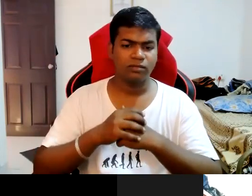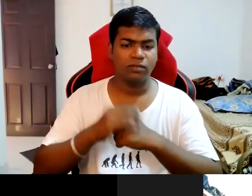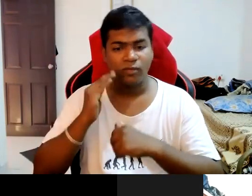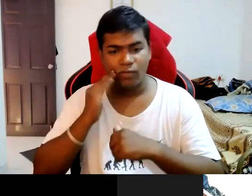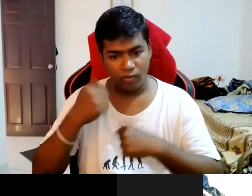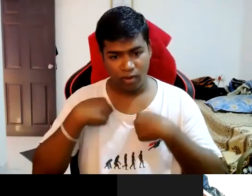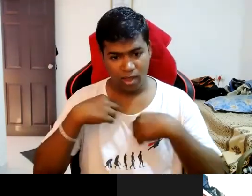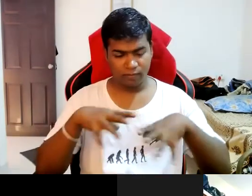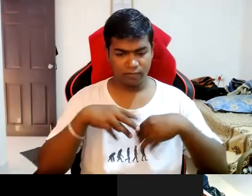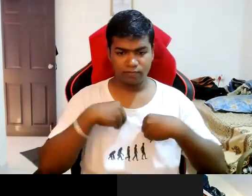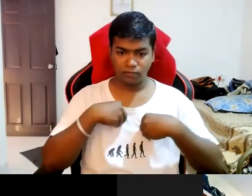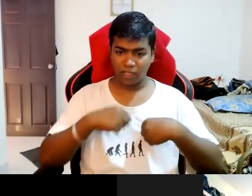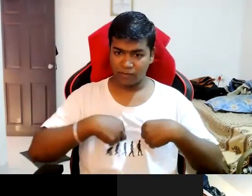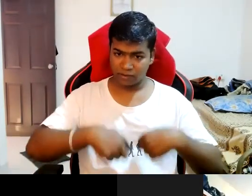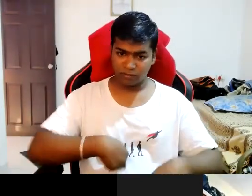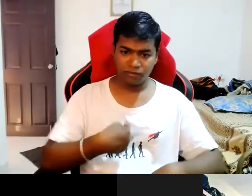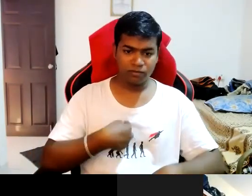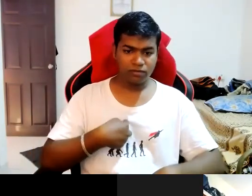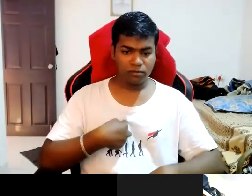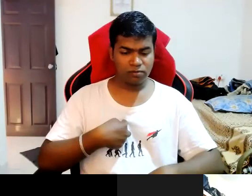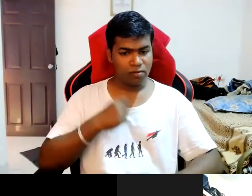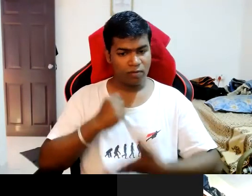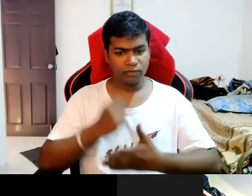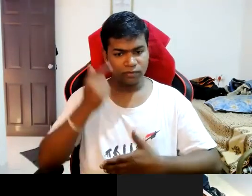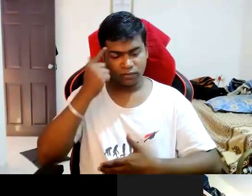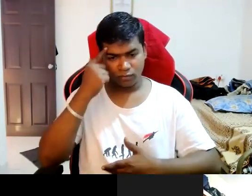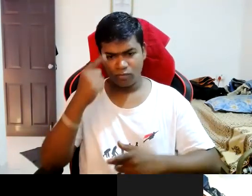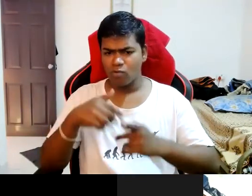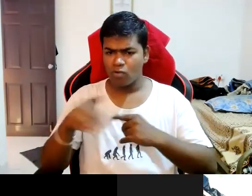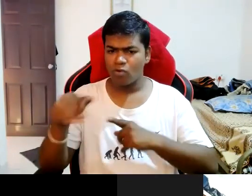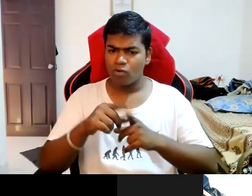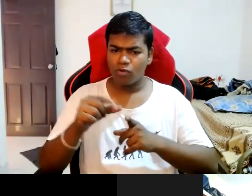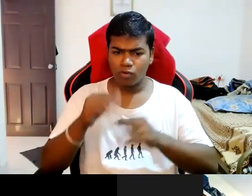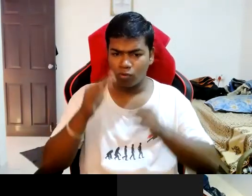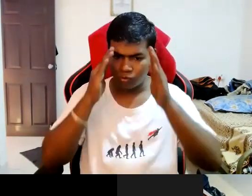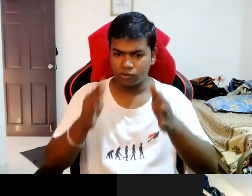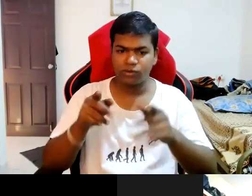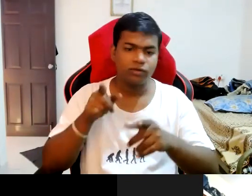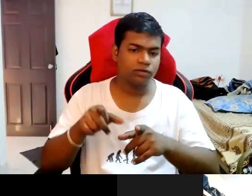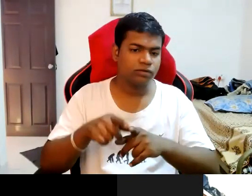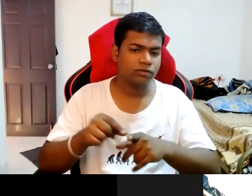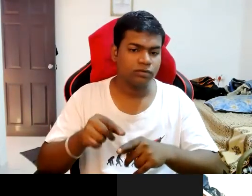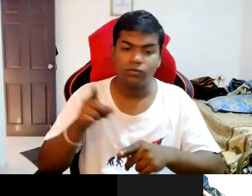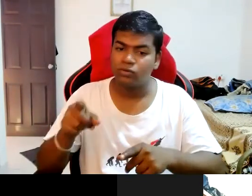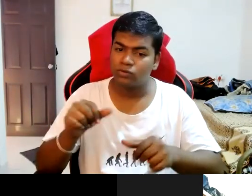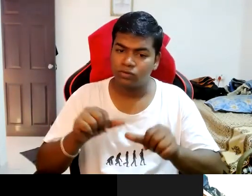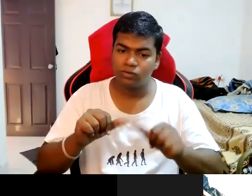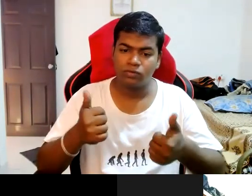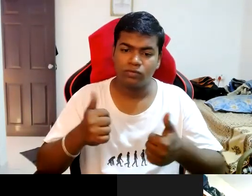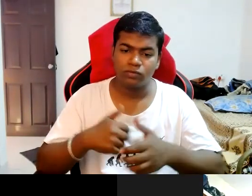accepting ourselves we should think what we can do and concentrate on that you will get to